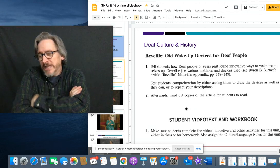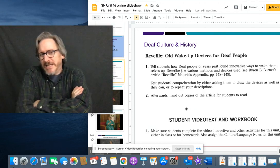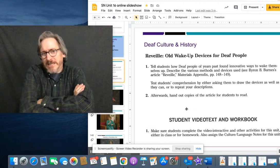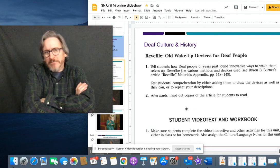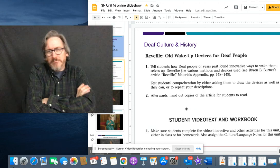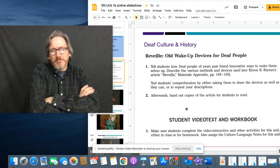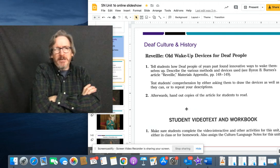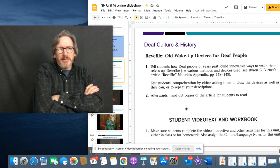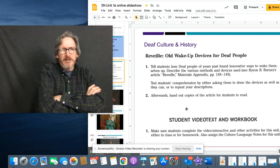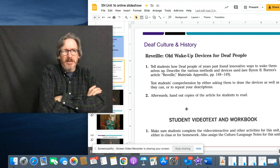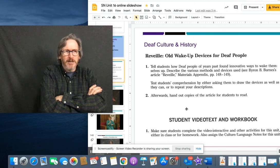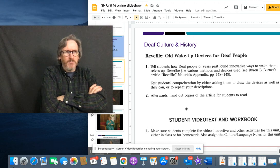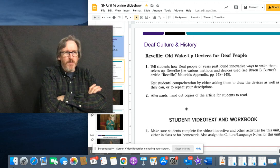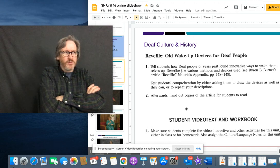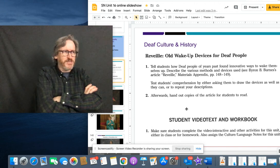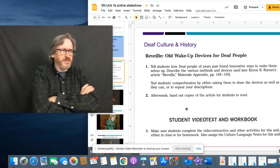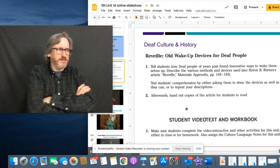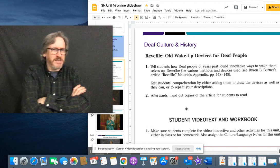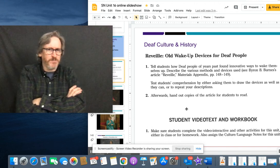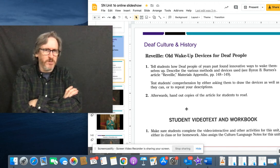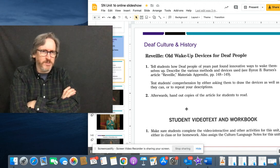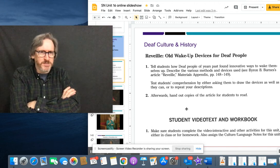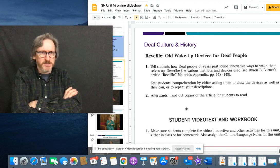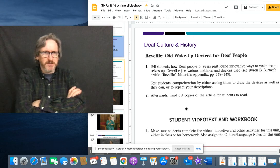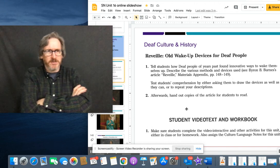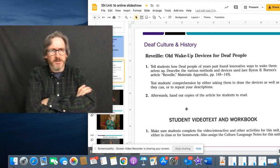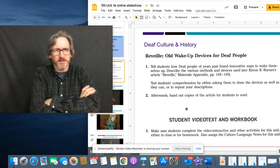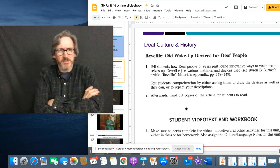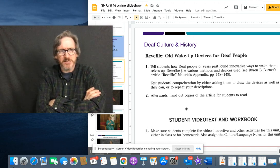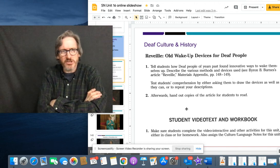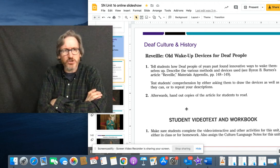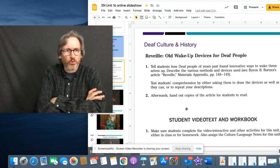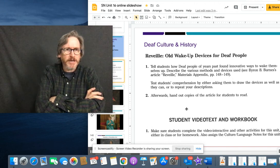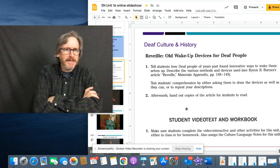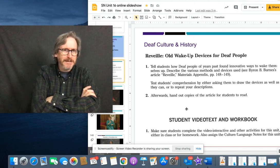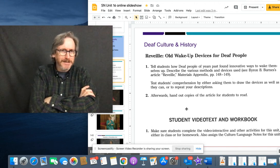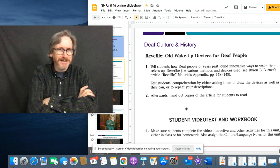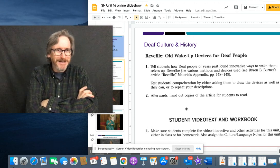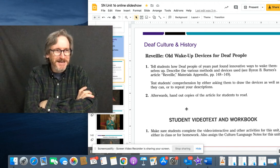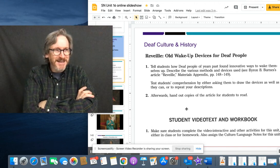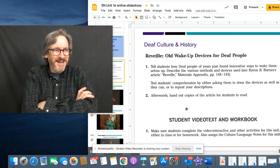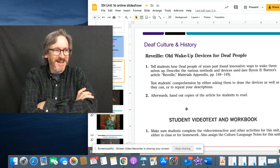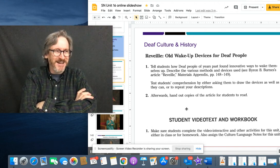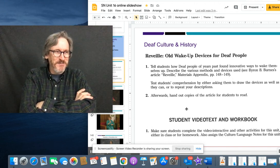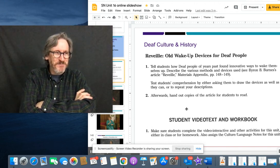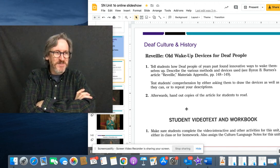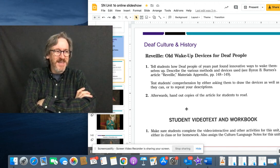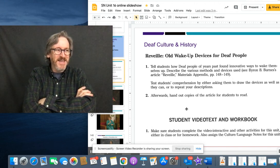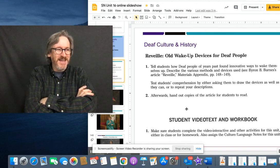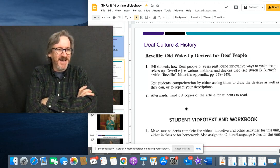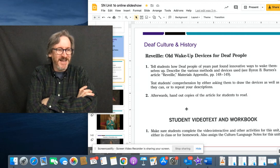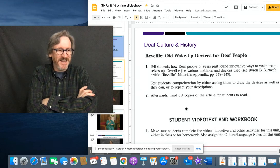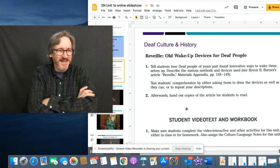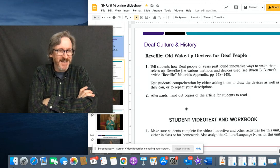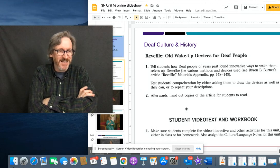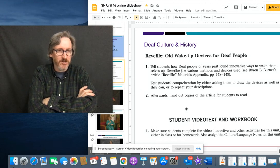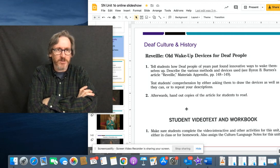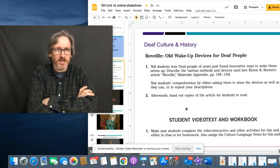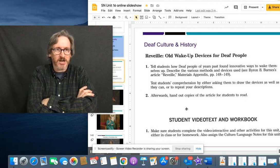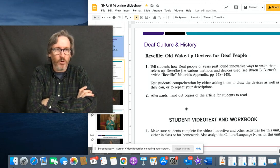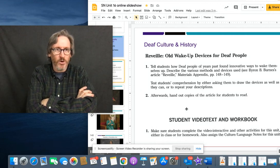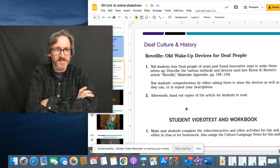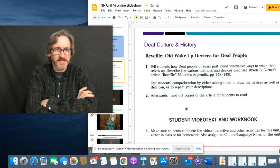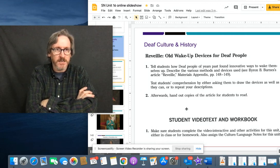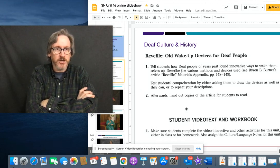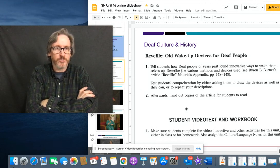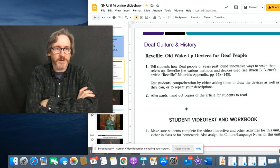The really most, I suppose, storied alarm